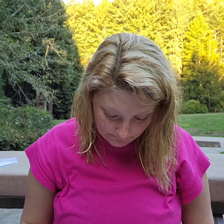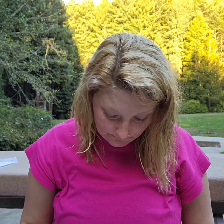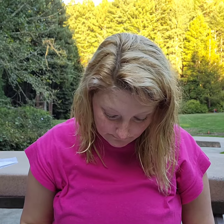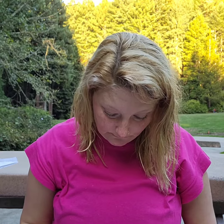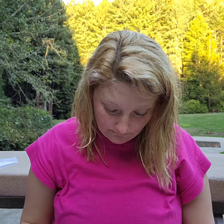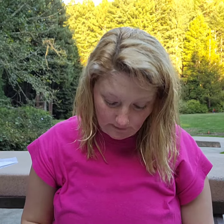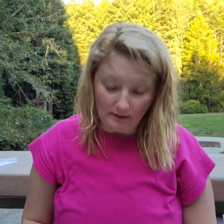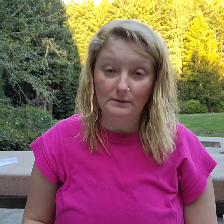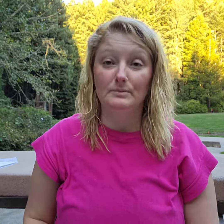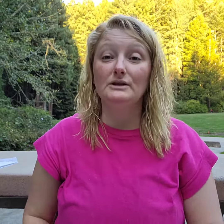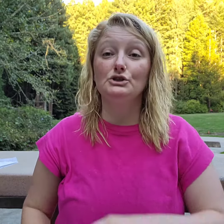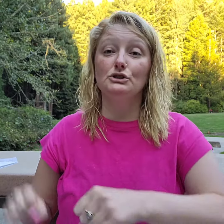The beach.